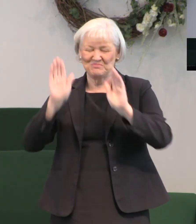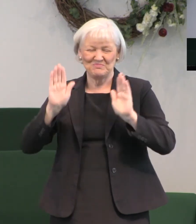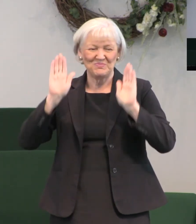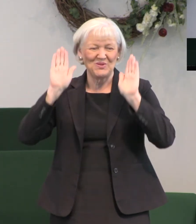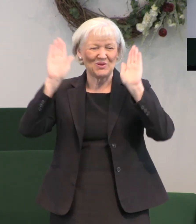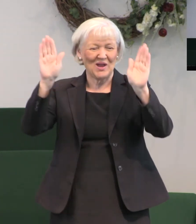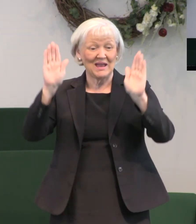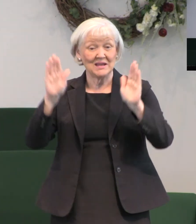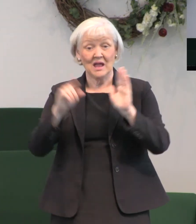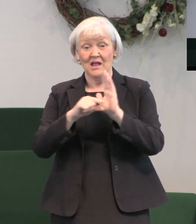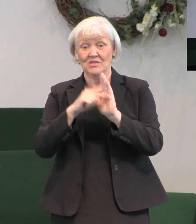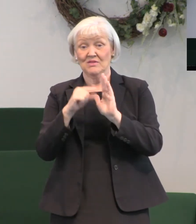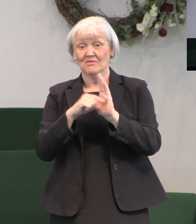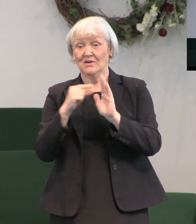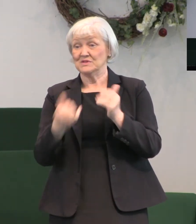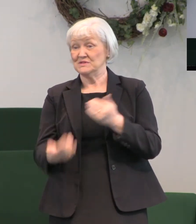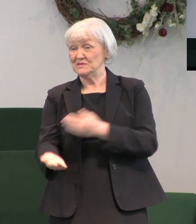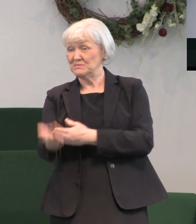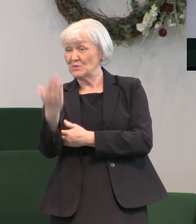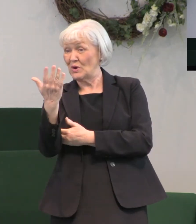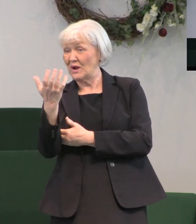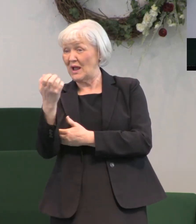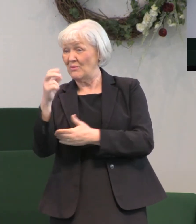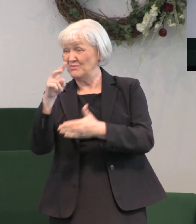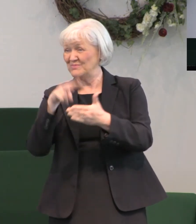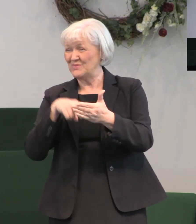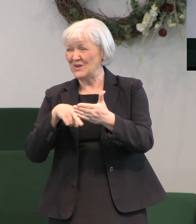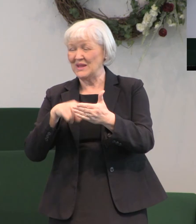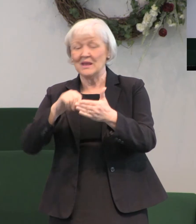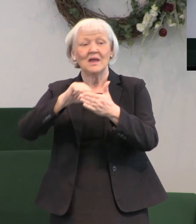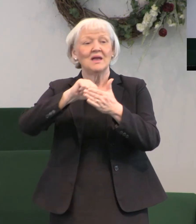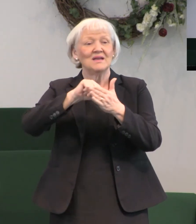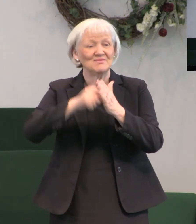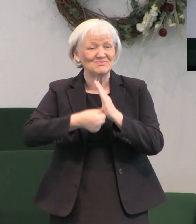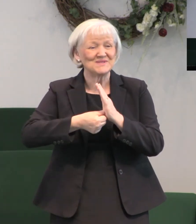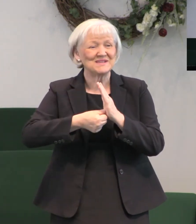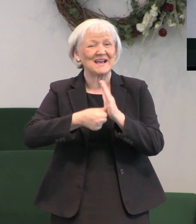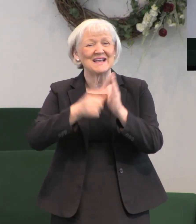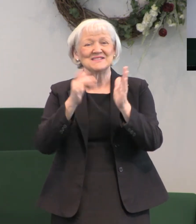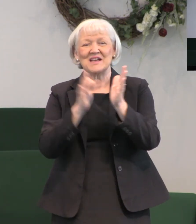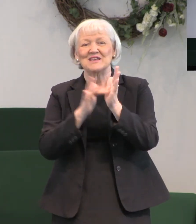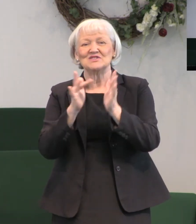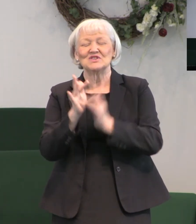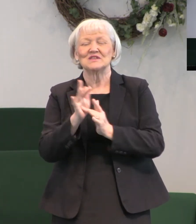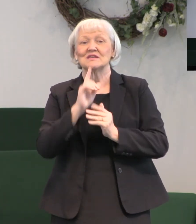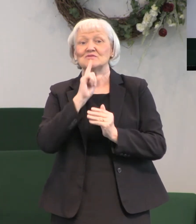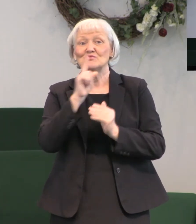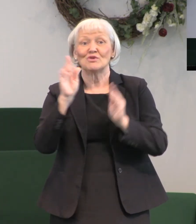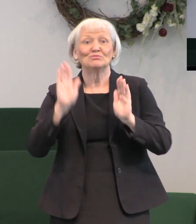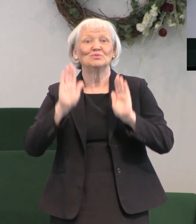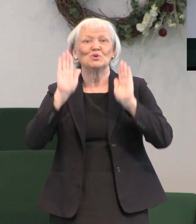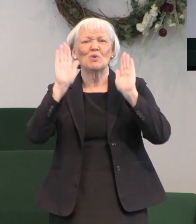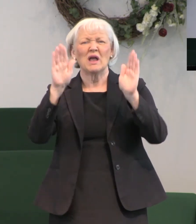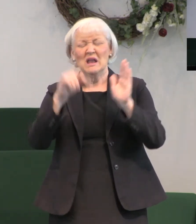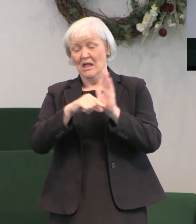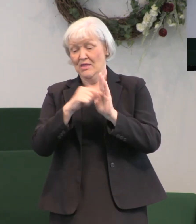that I want to read to you today emphasizes the greatness of Jesus. It's the verse I read to start the service